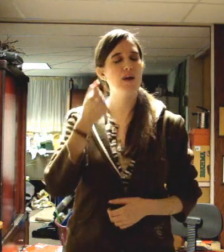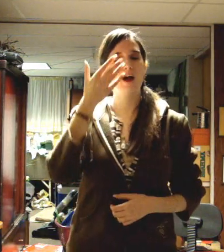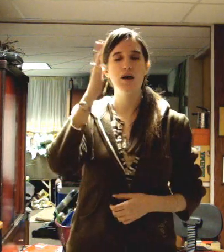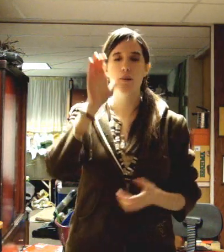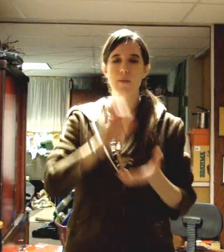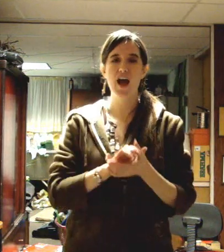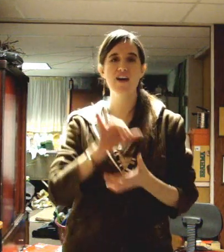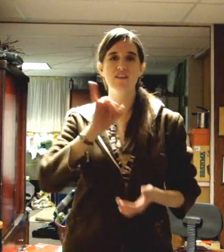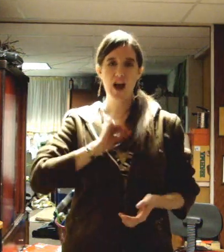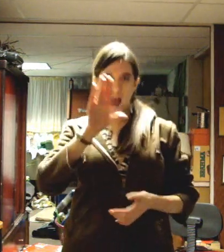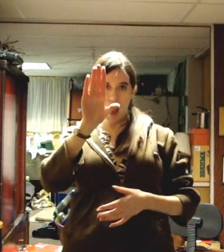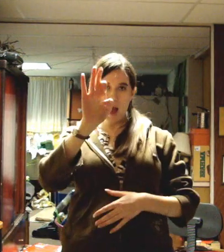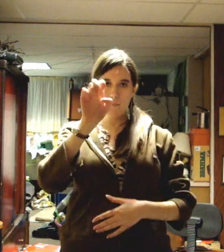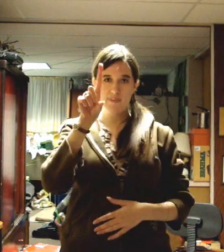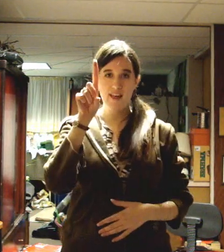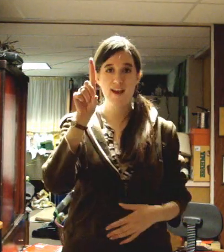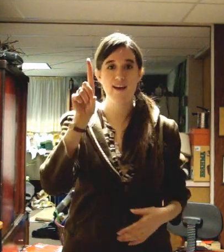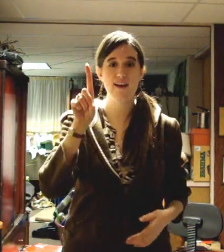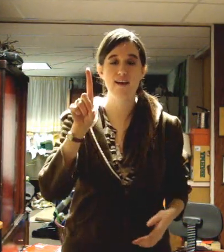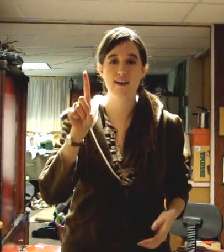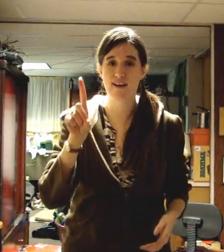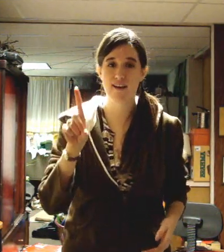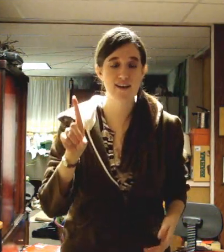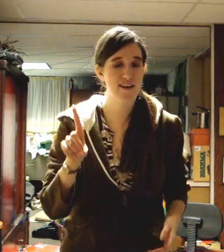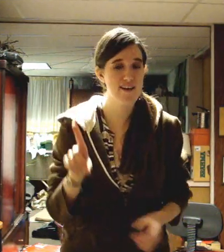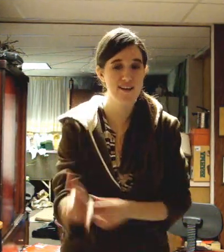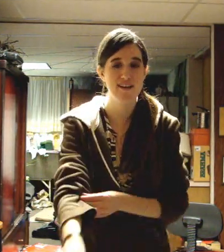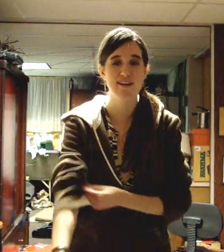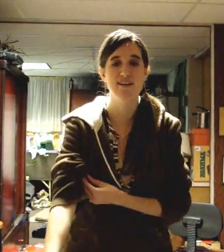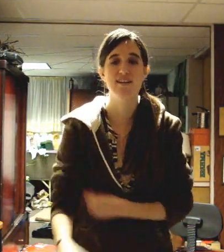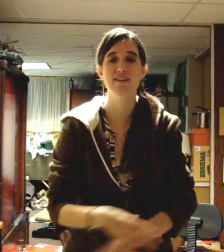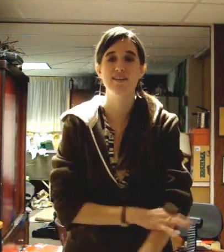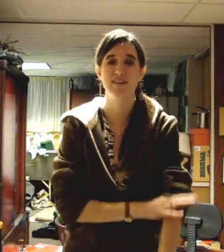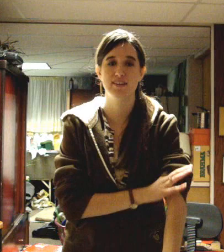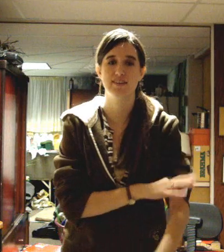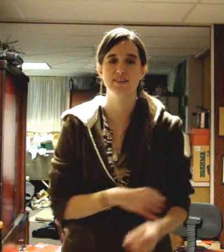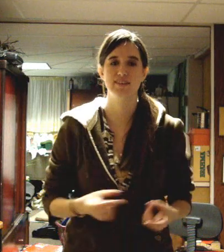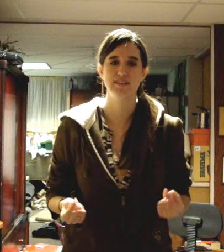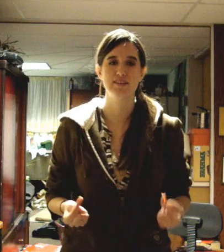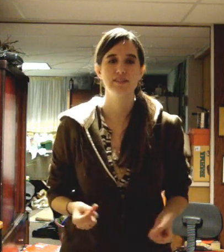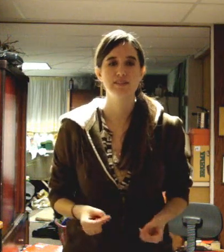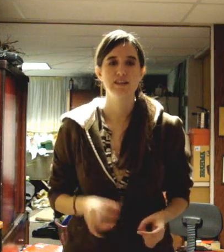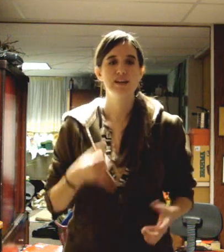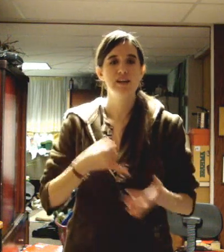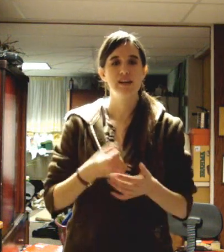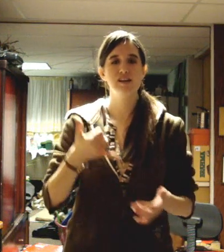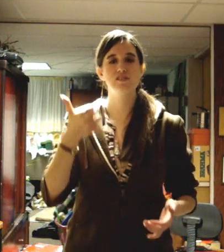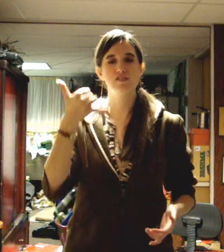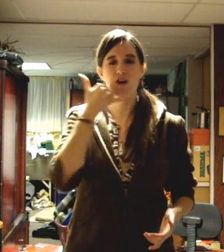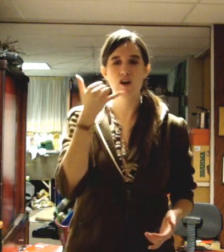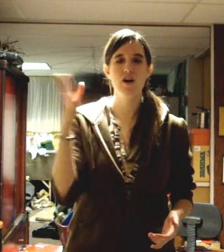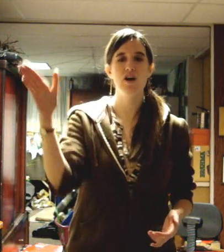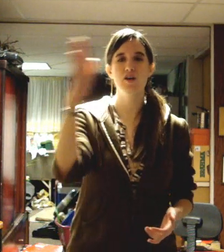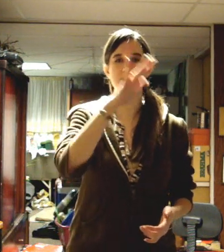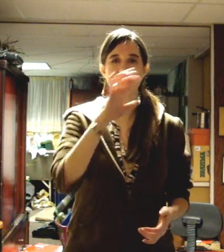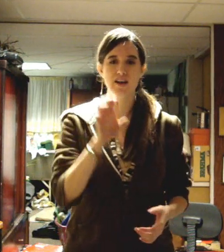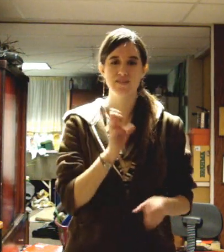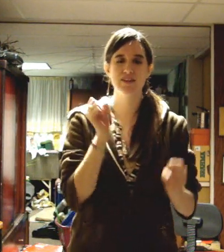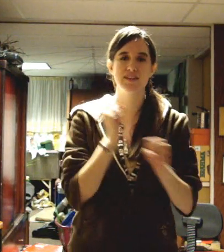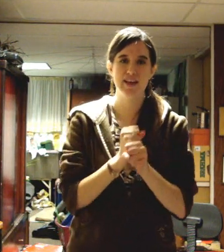in hard-poking class Better believe I'm dead Faking technology I'll never